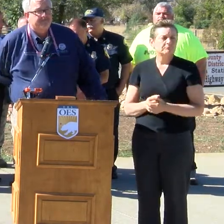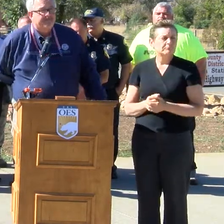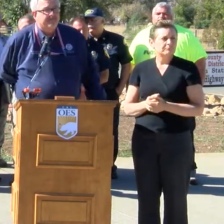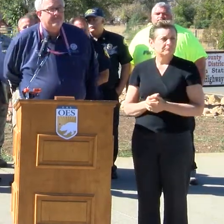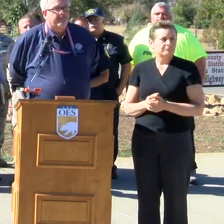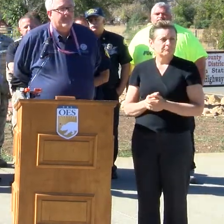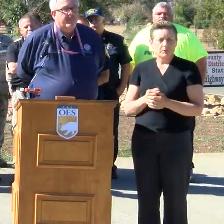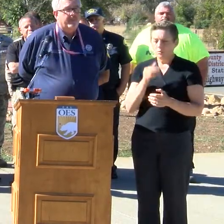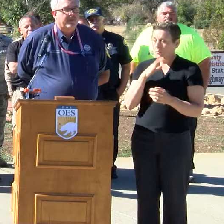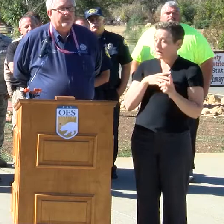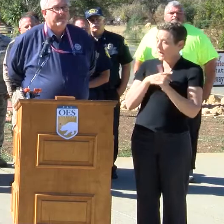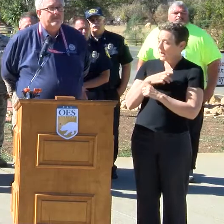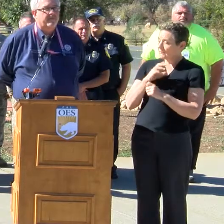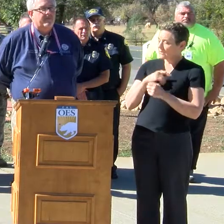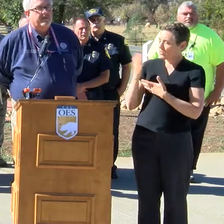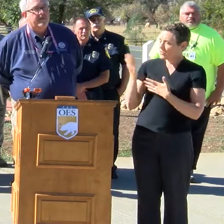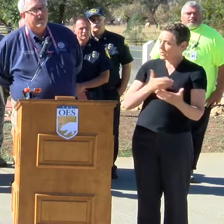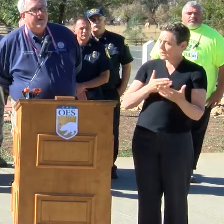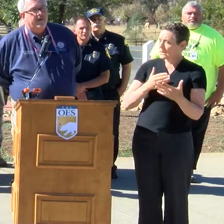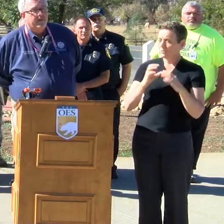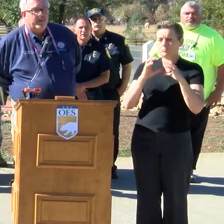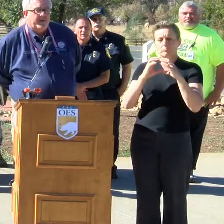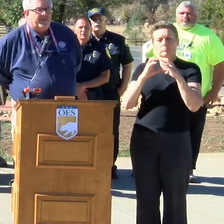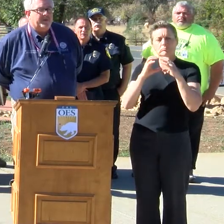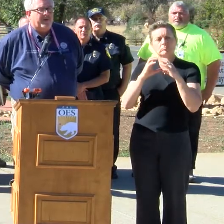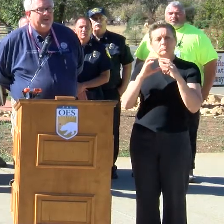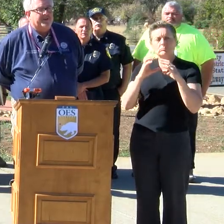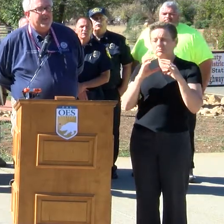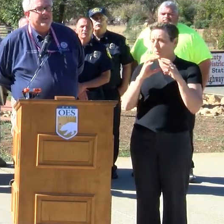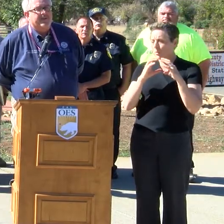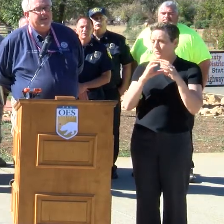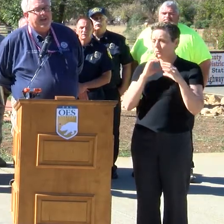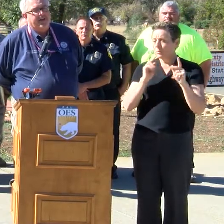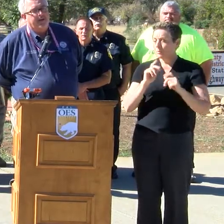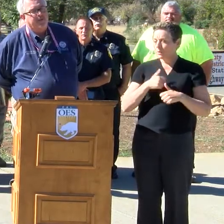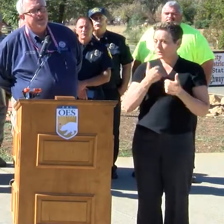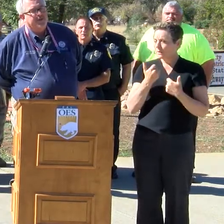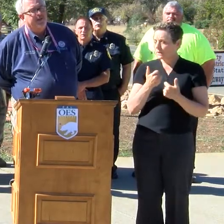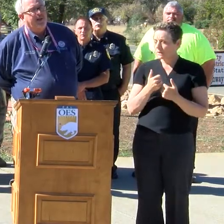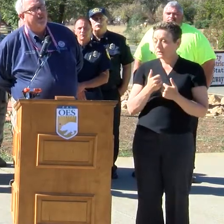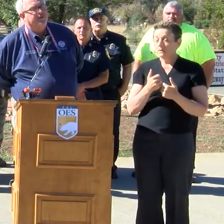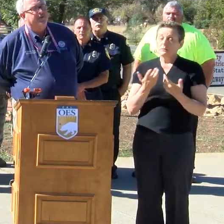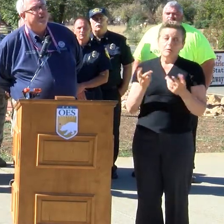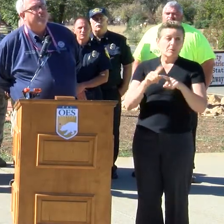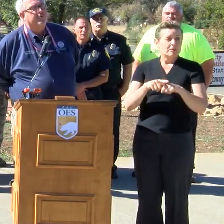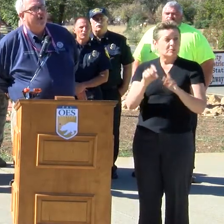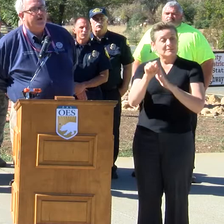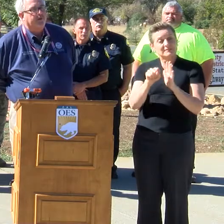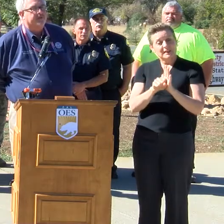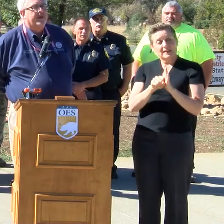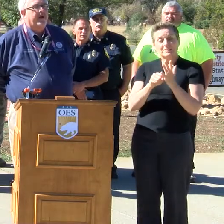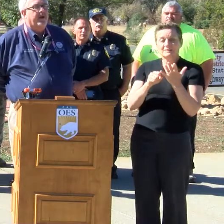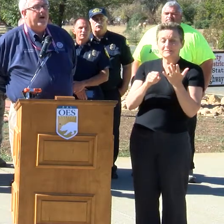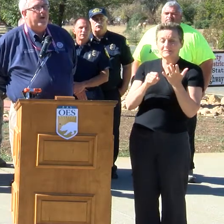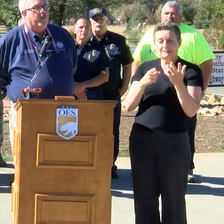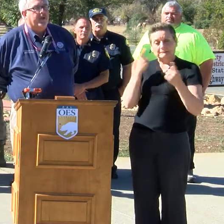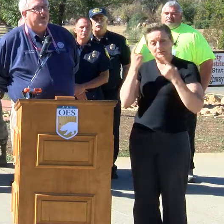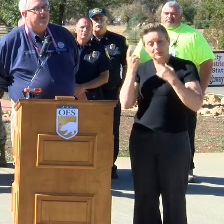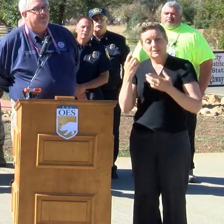Would you guys possibly bring in trailers? Well, depends upon what the state's looking at. Since you like to use the term trailers,